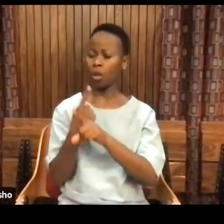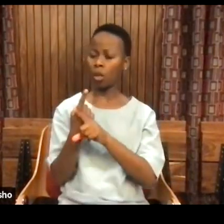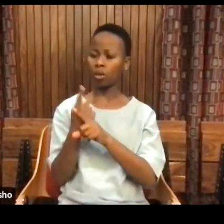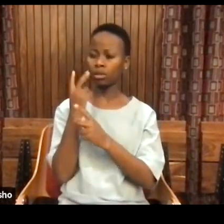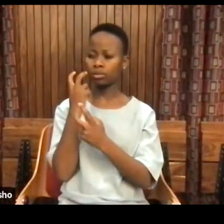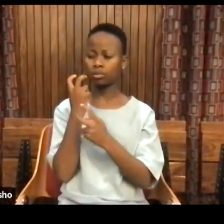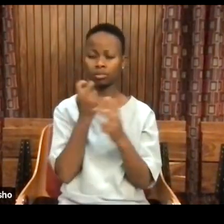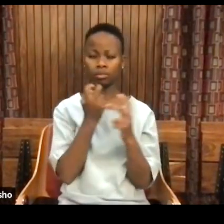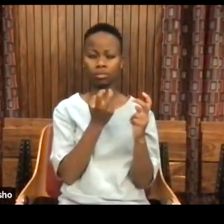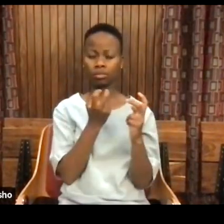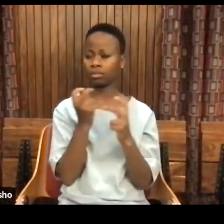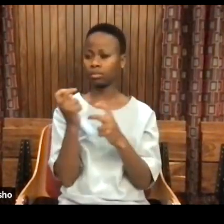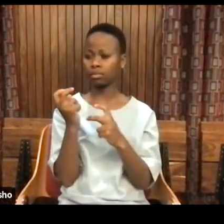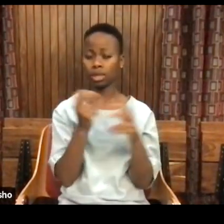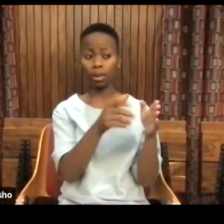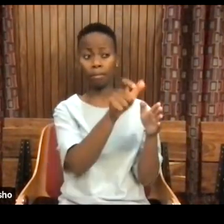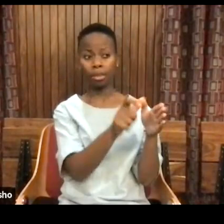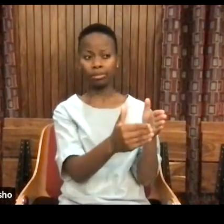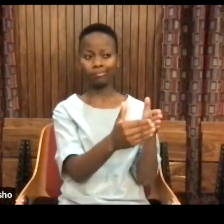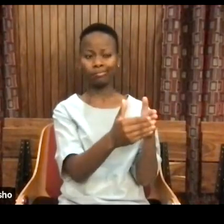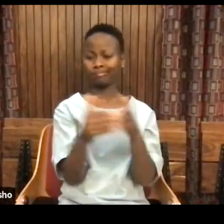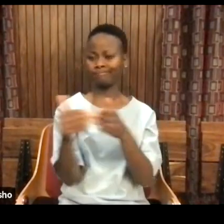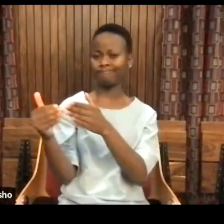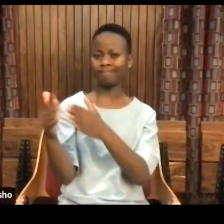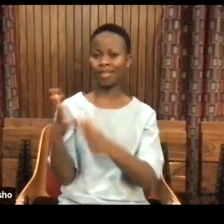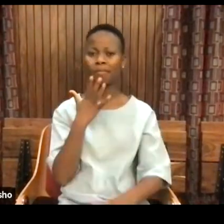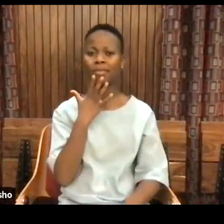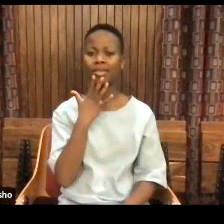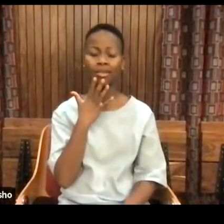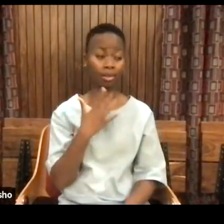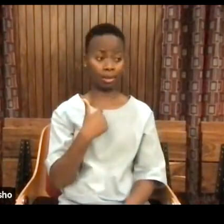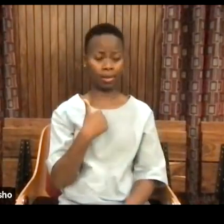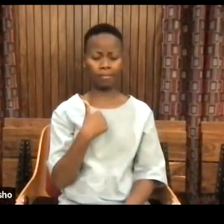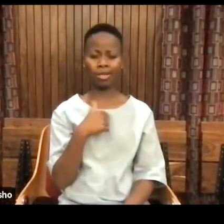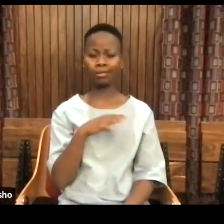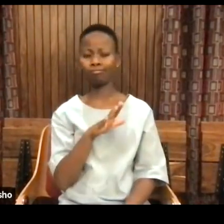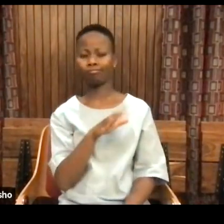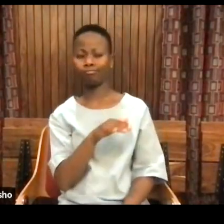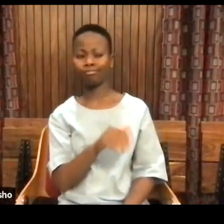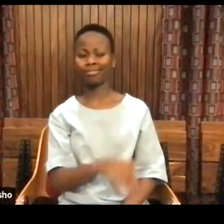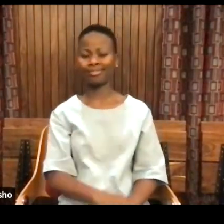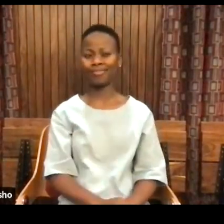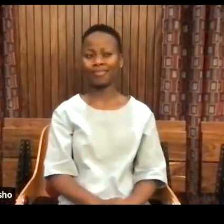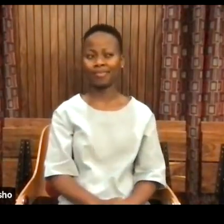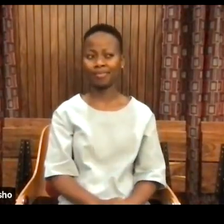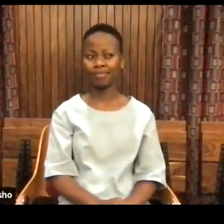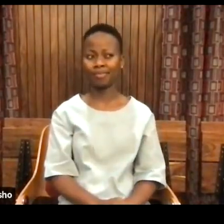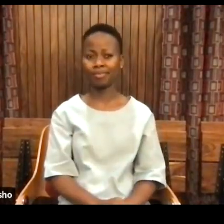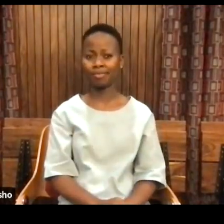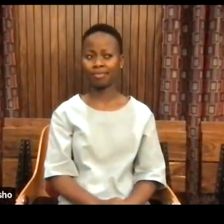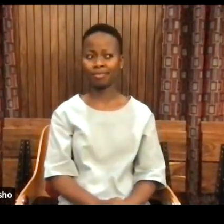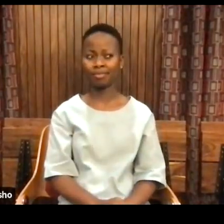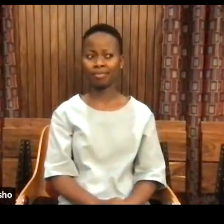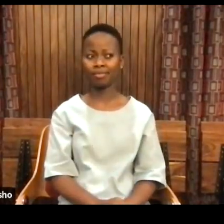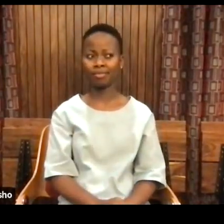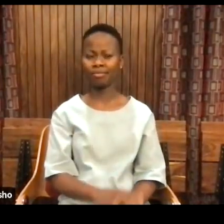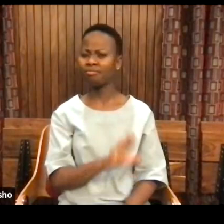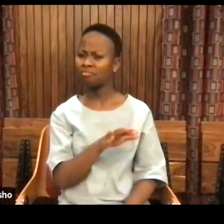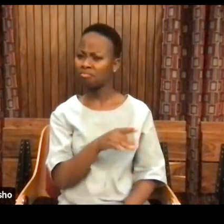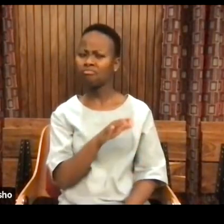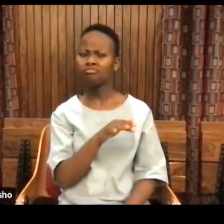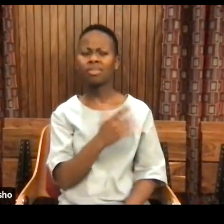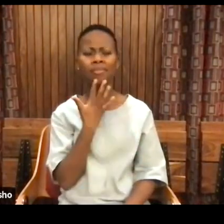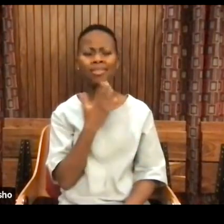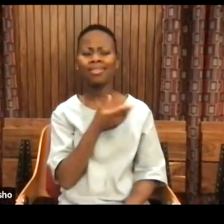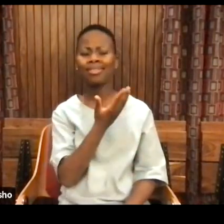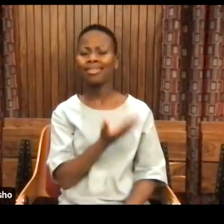Who sits on the side. And I walked over and he said, you know, we should talk. So we went out for